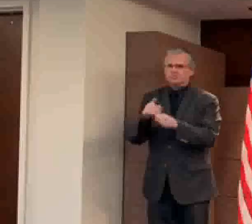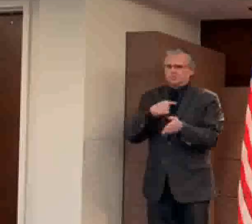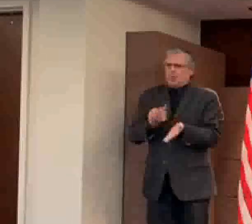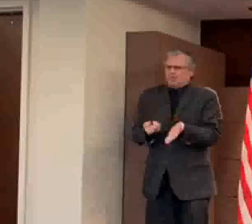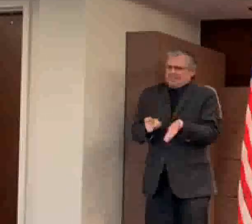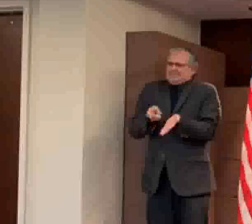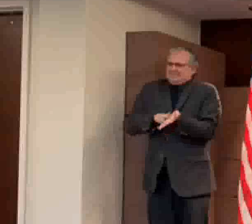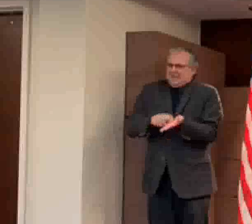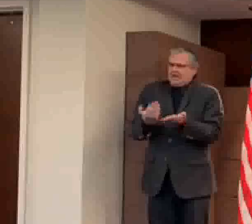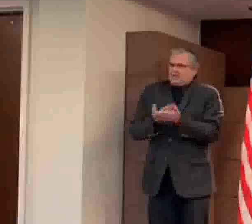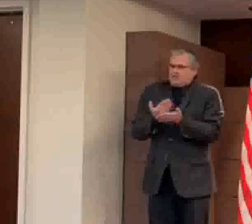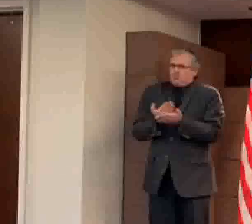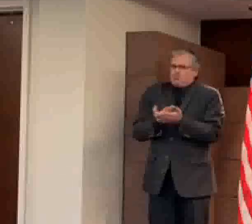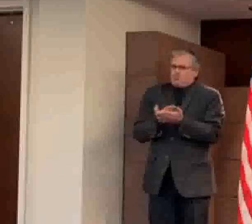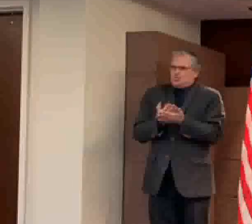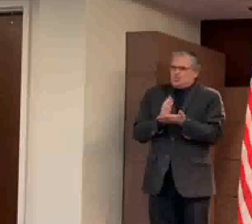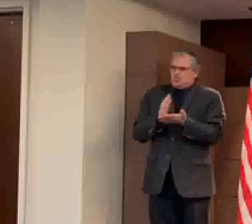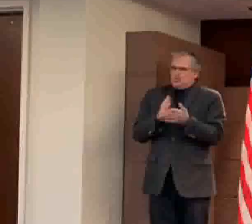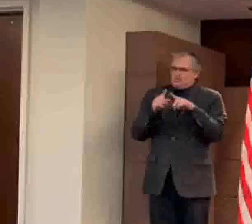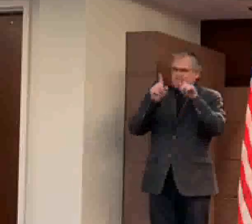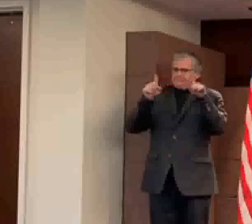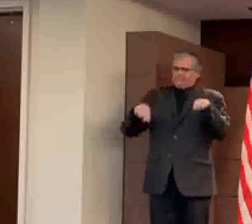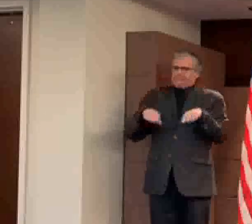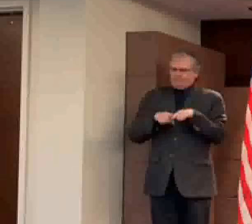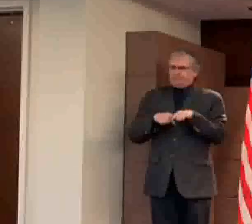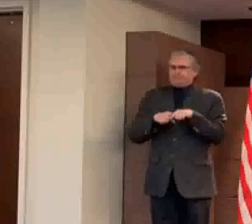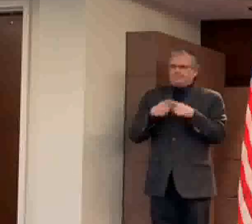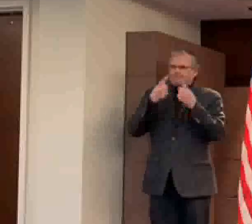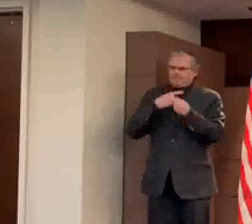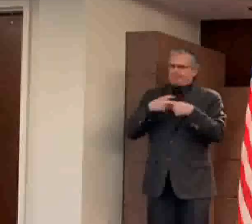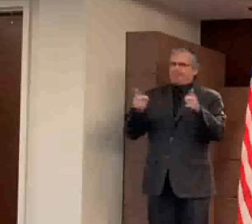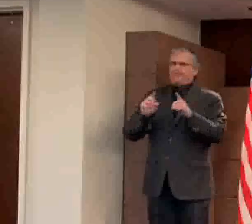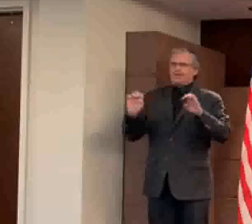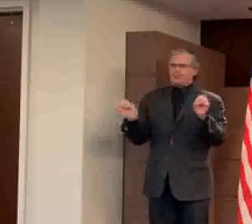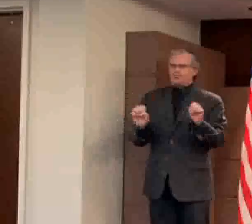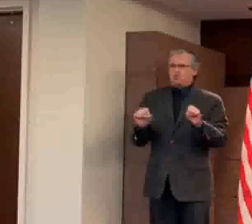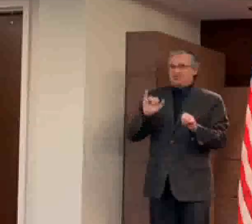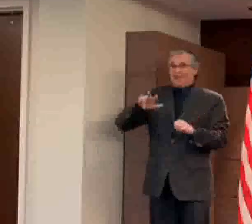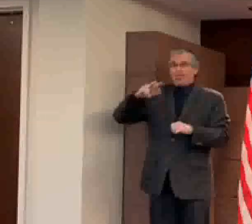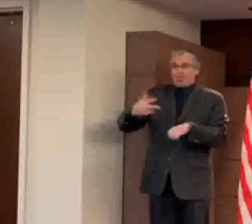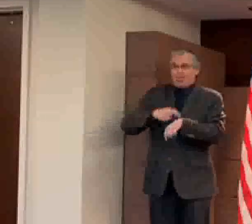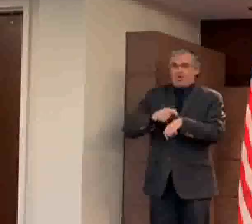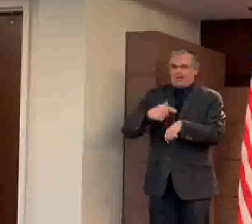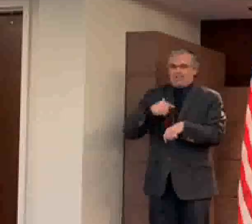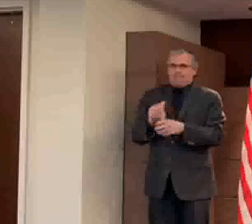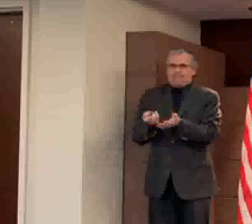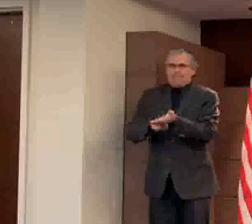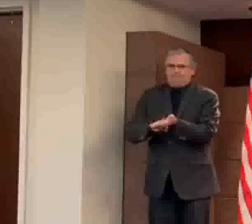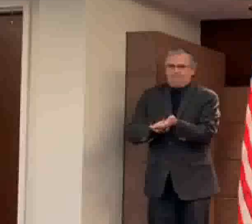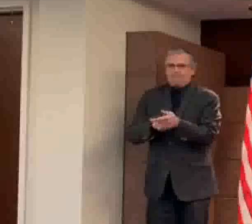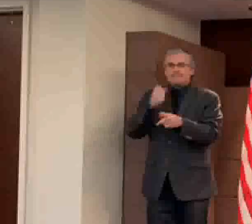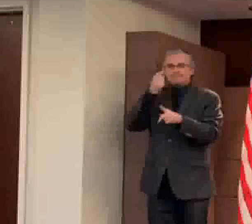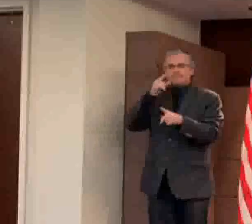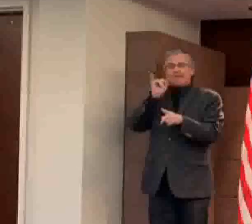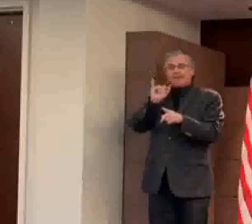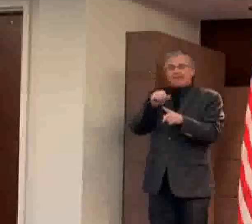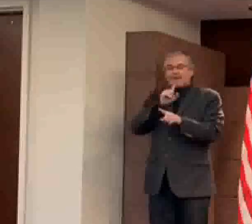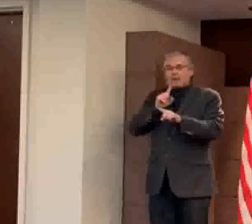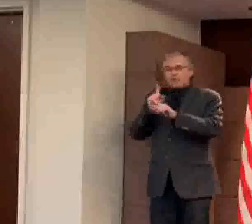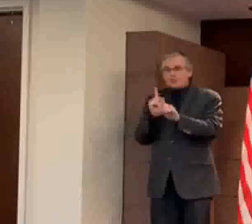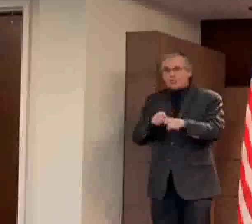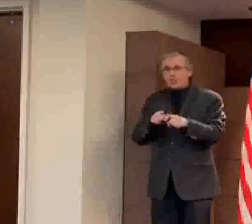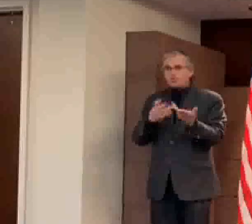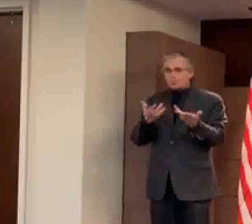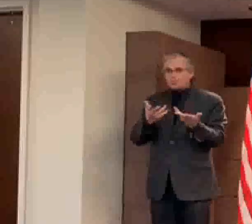The third I've signed since declaring the state of emergency. This emergency directive has specific regulations and will be